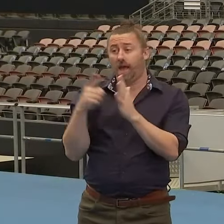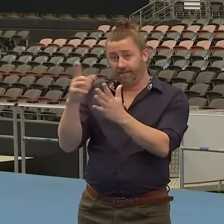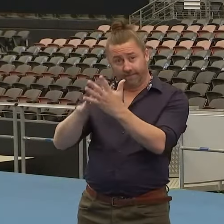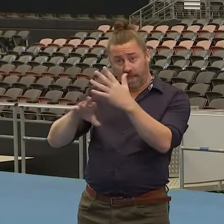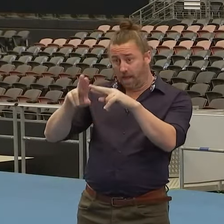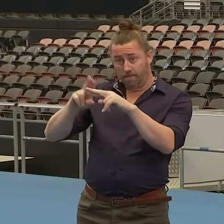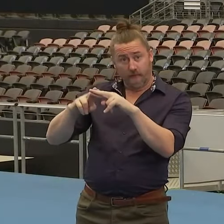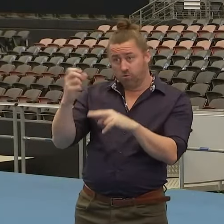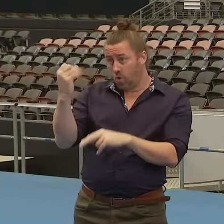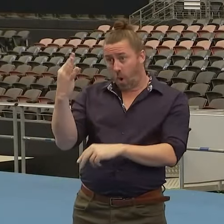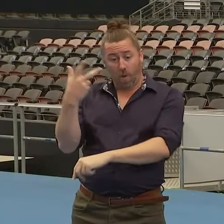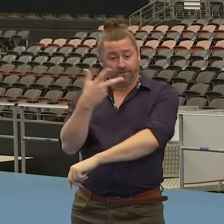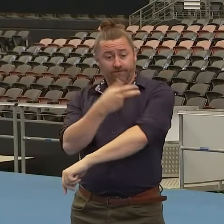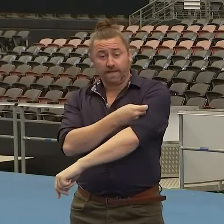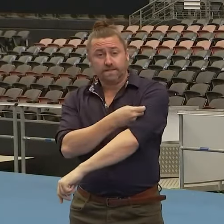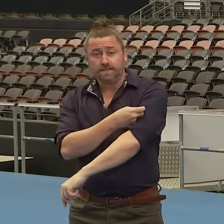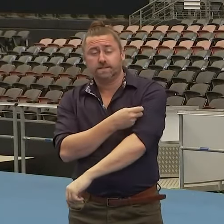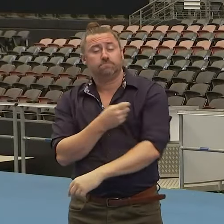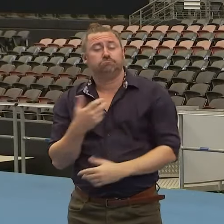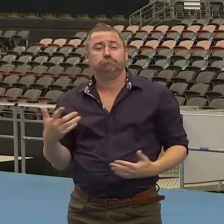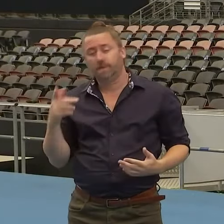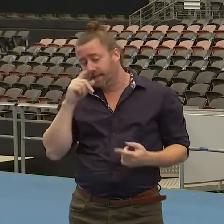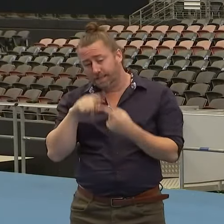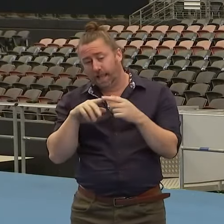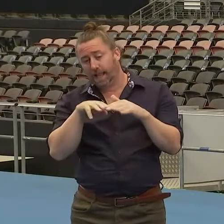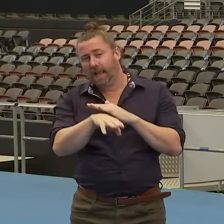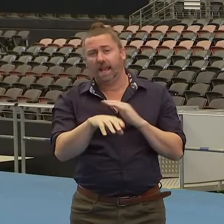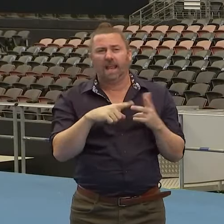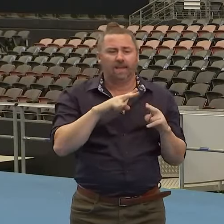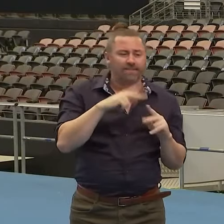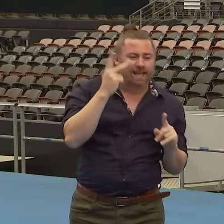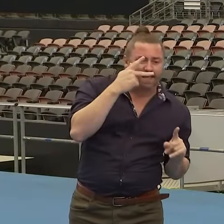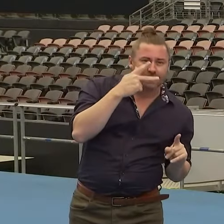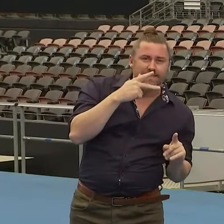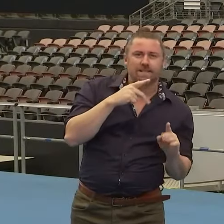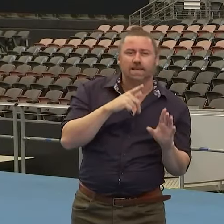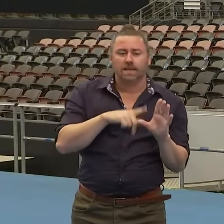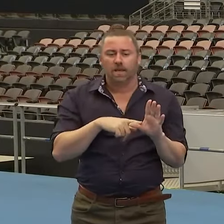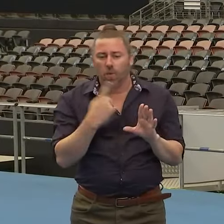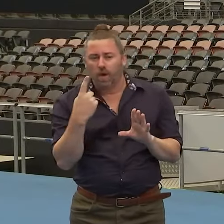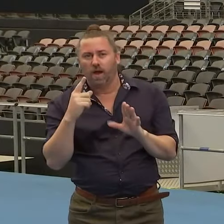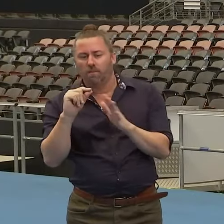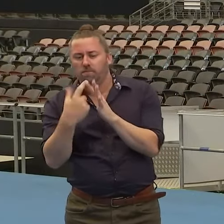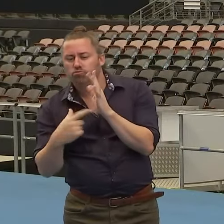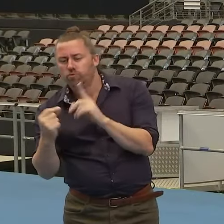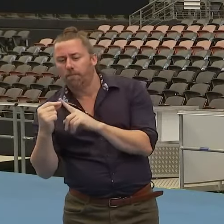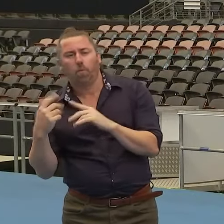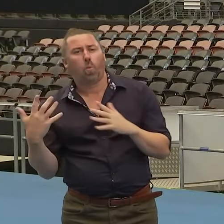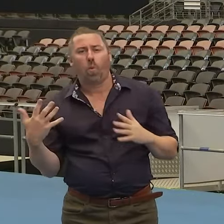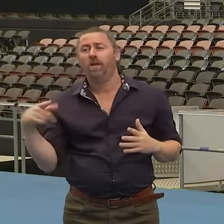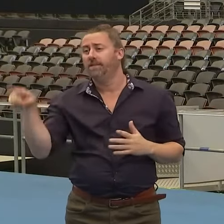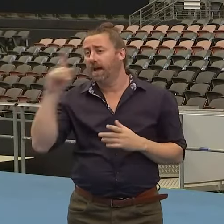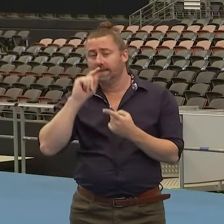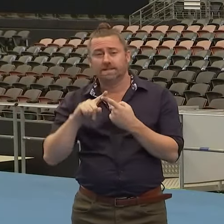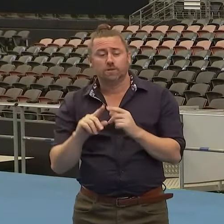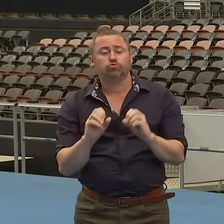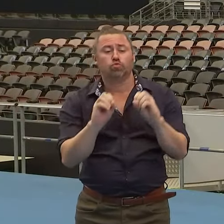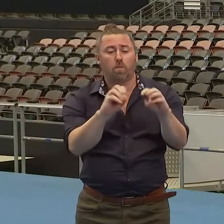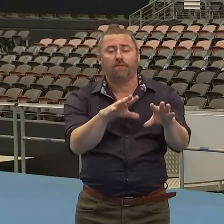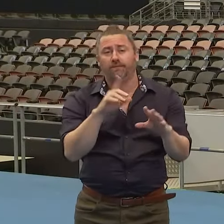access, particularly if you're in that kindy to year one, you can drop your child off if you're in a vulnerable area or in our